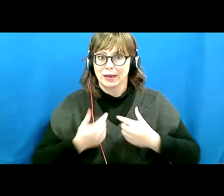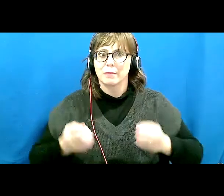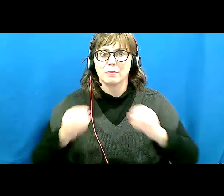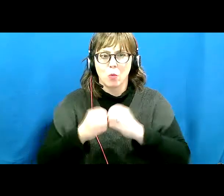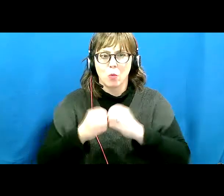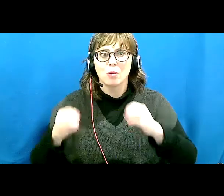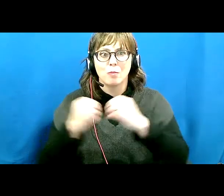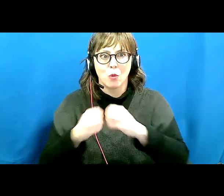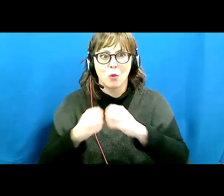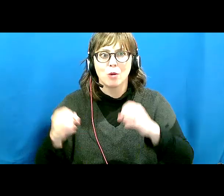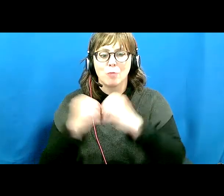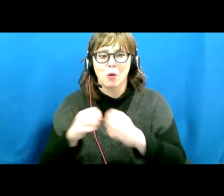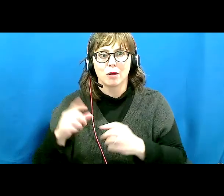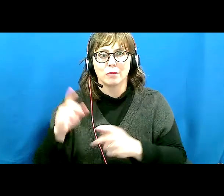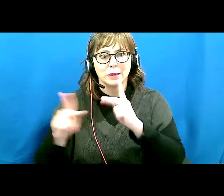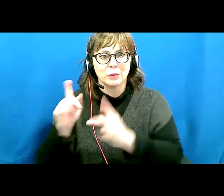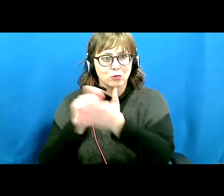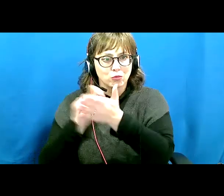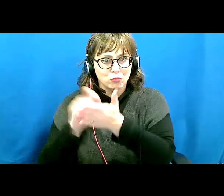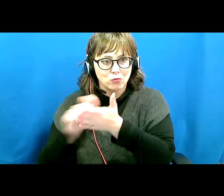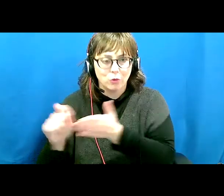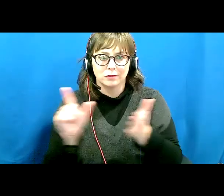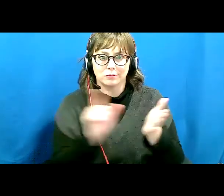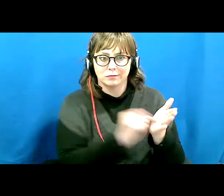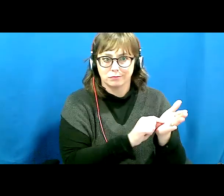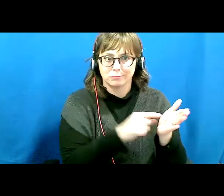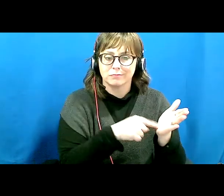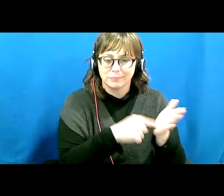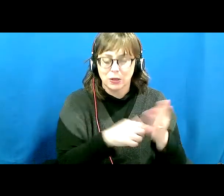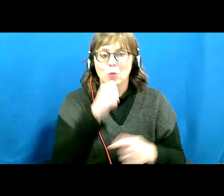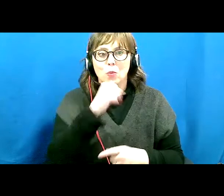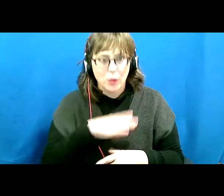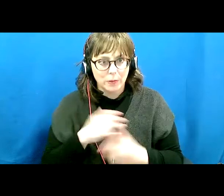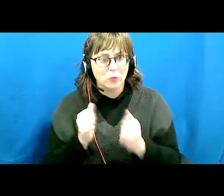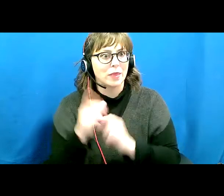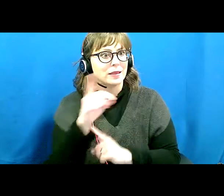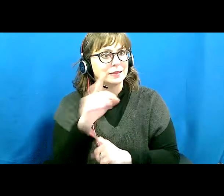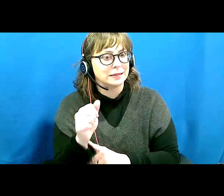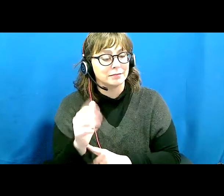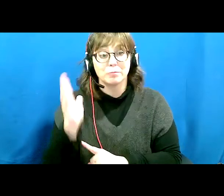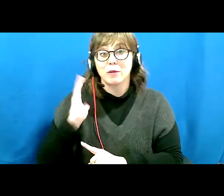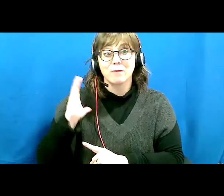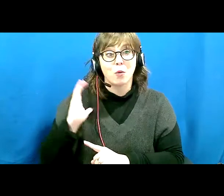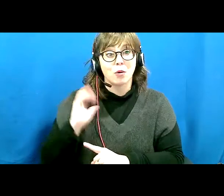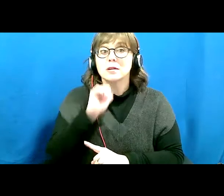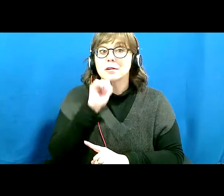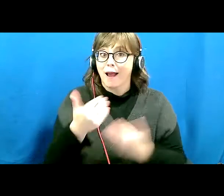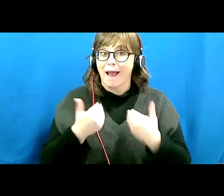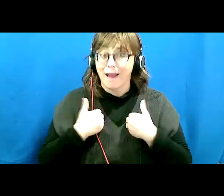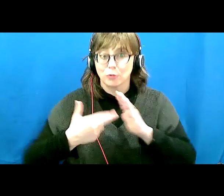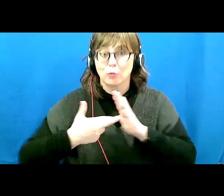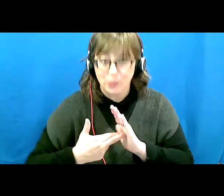in this book than the first one. Women with disabilities that have not been represented before, and I'm so happy